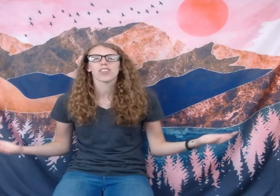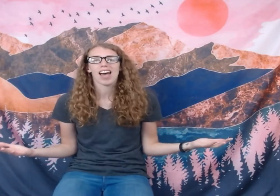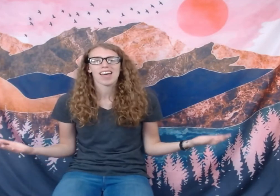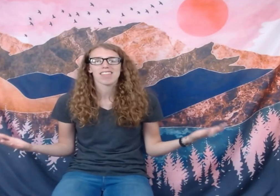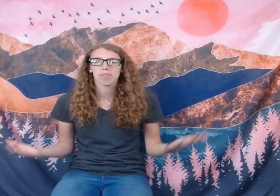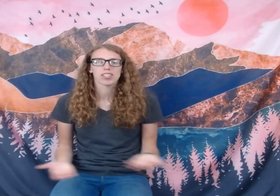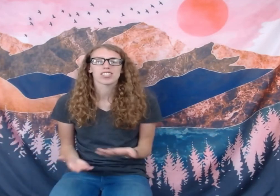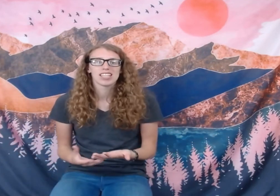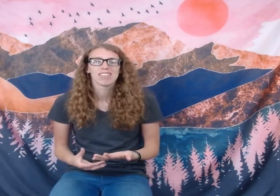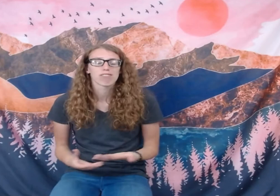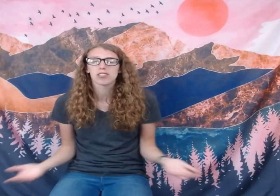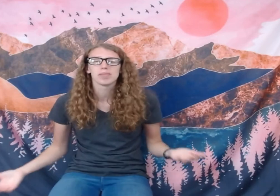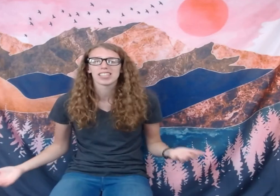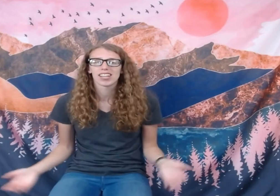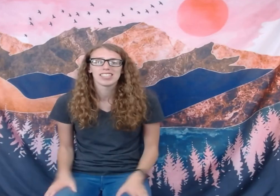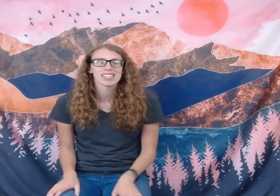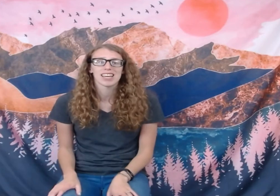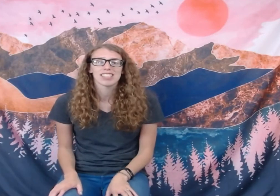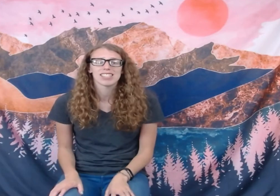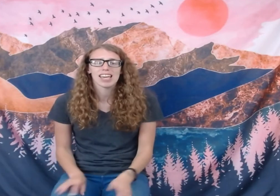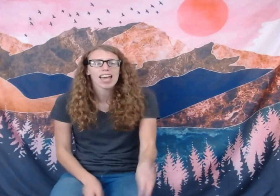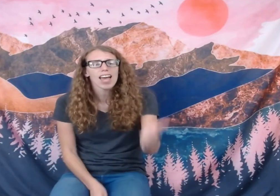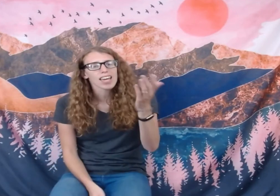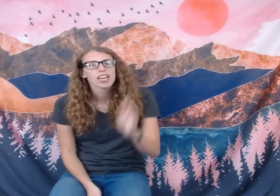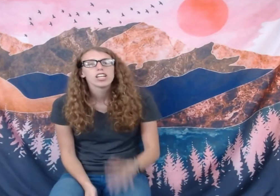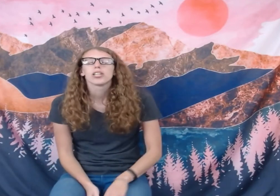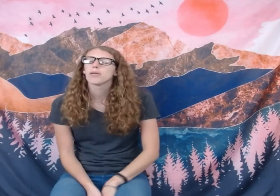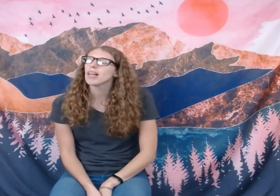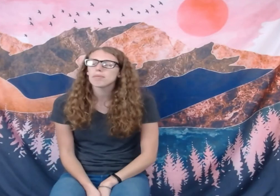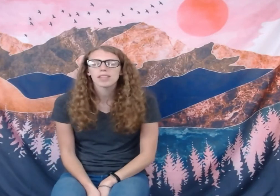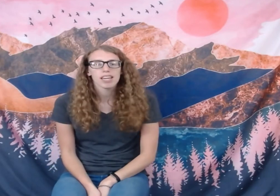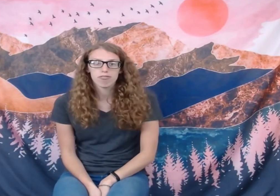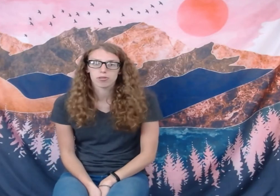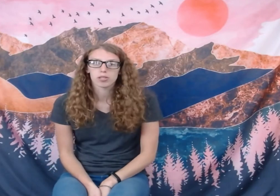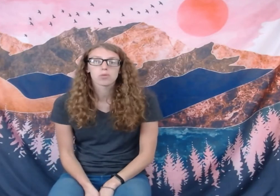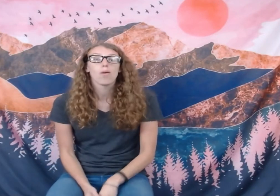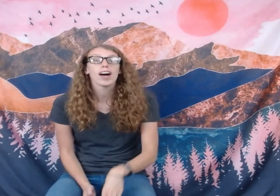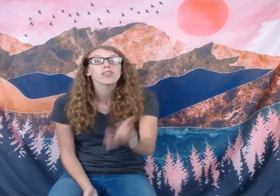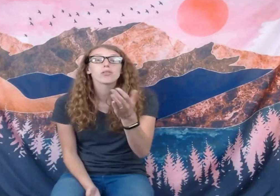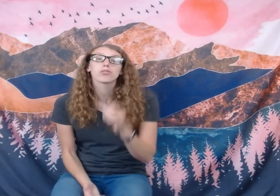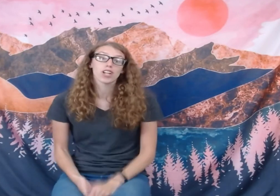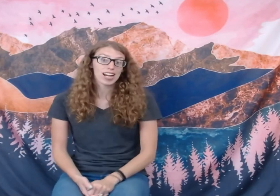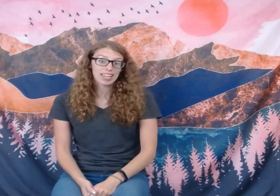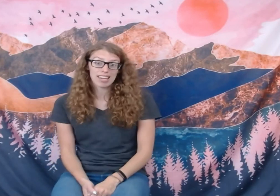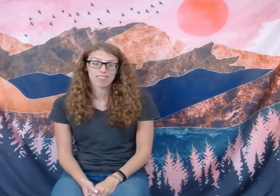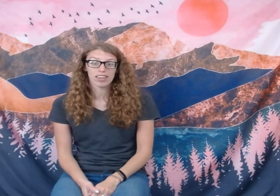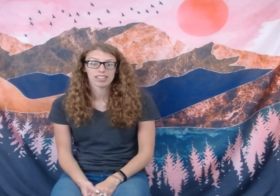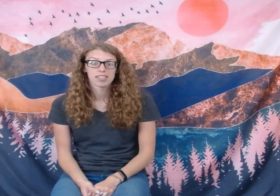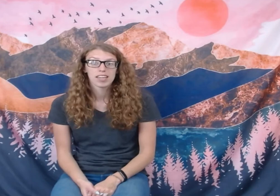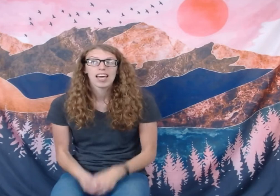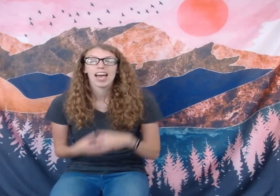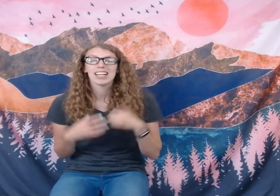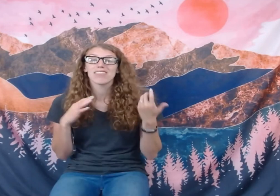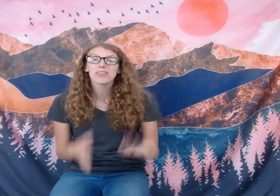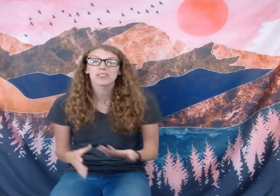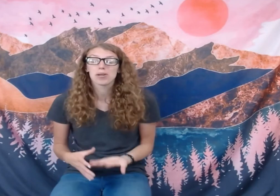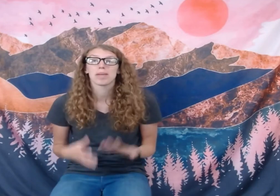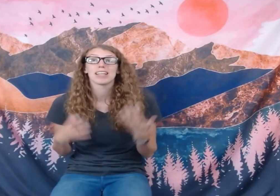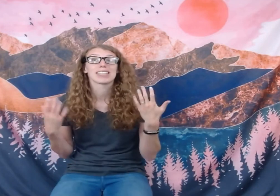that that person freshman year had decided to say, hey, you like the outdoors, why don't you try caving? And even though it took me a